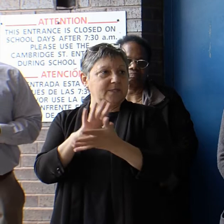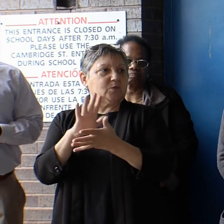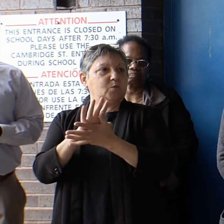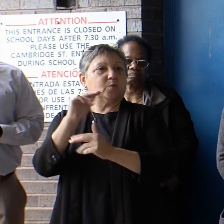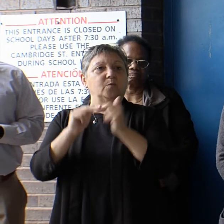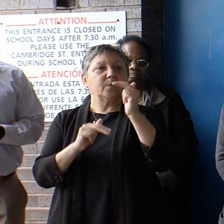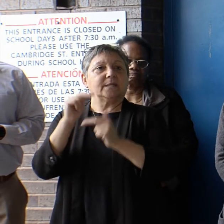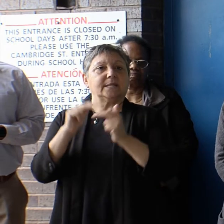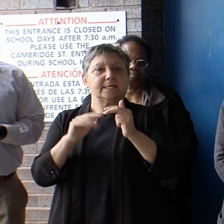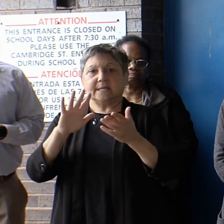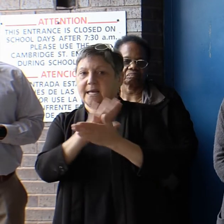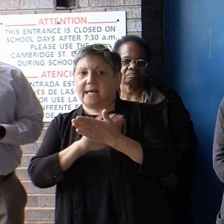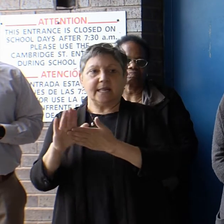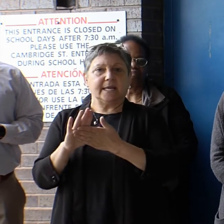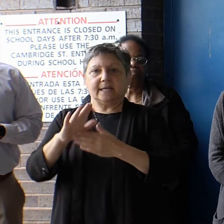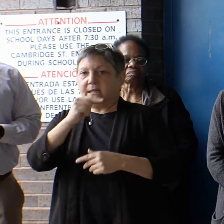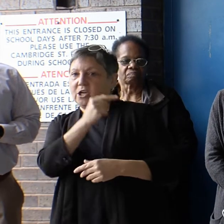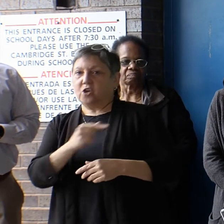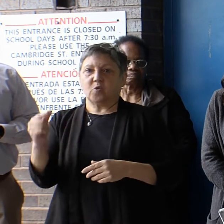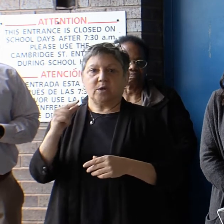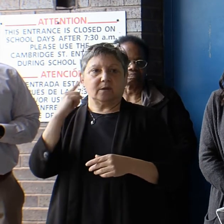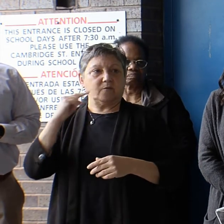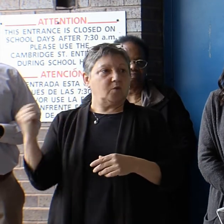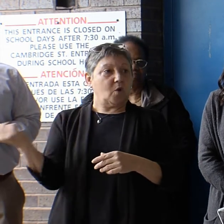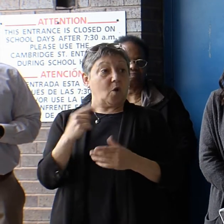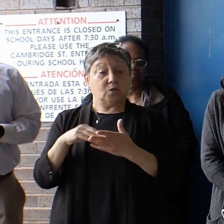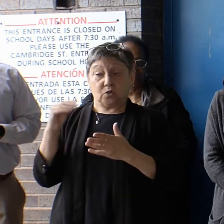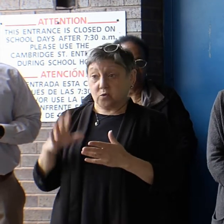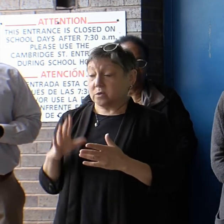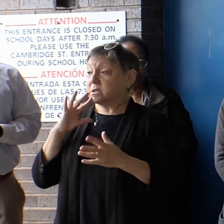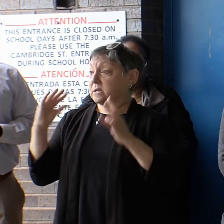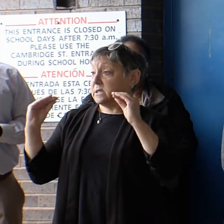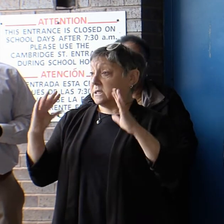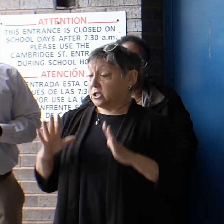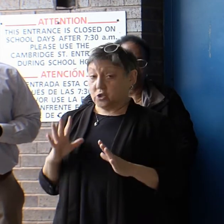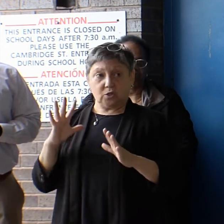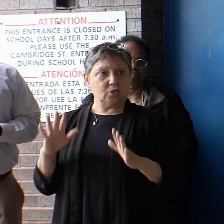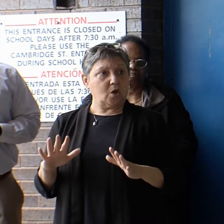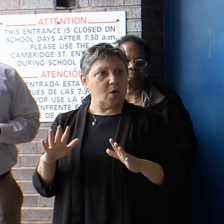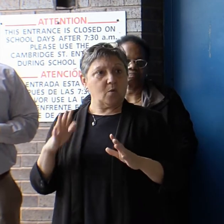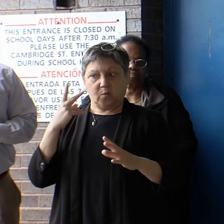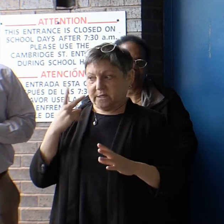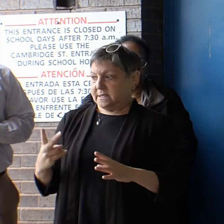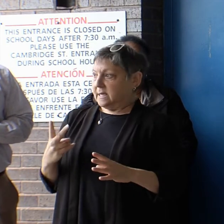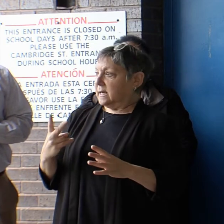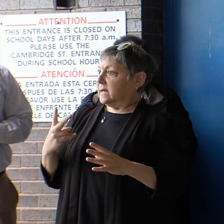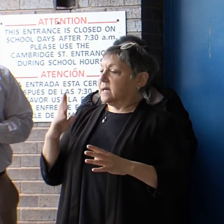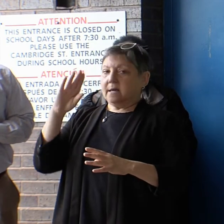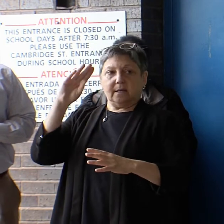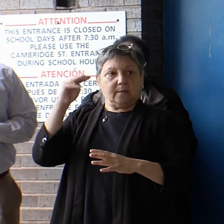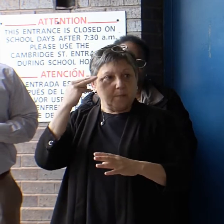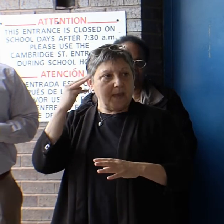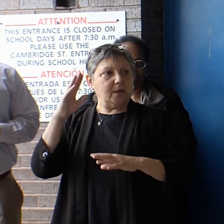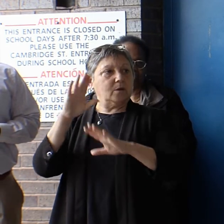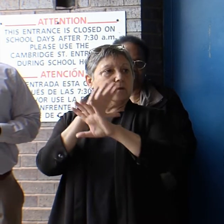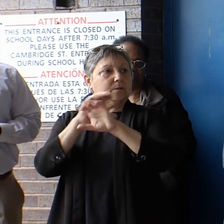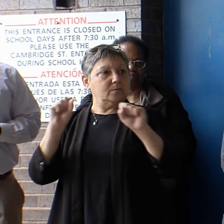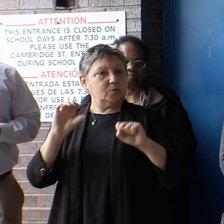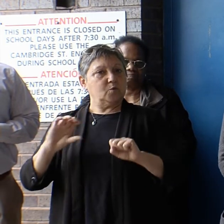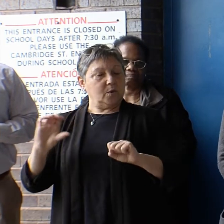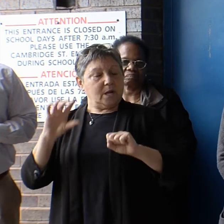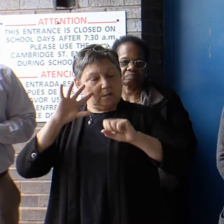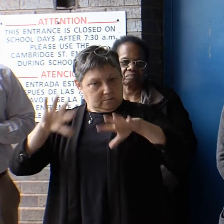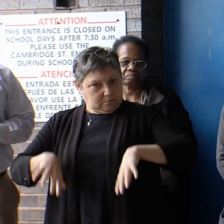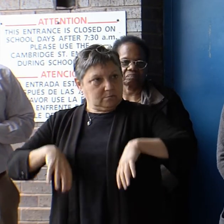for our students to learn in and our educators to work in. And this administration is taking huge steps to make that happen and make it a reality.